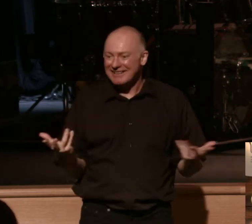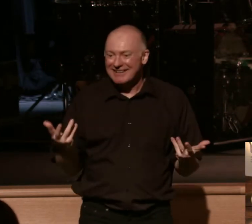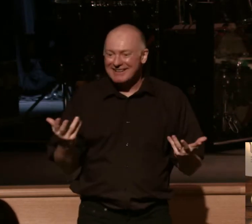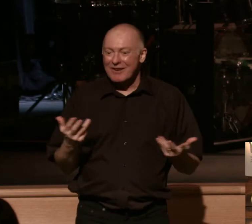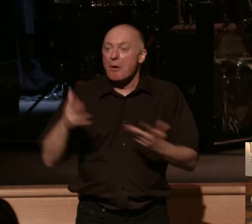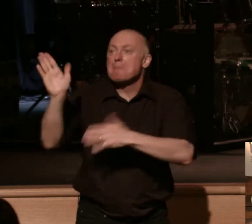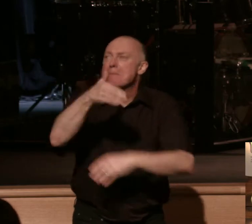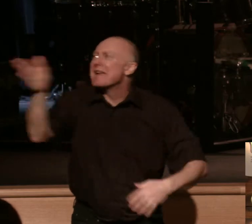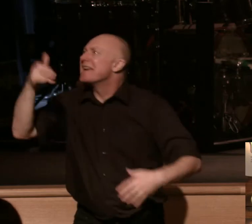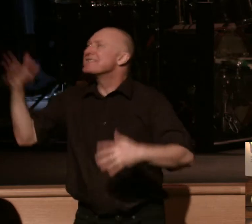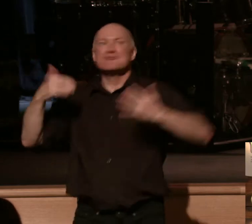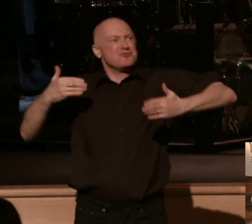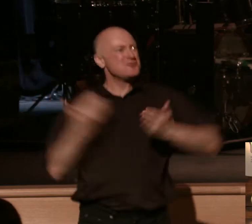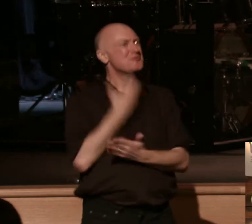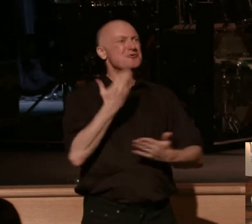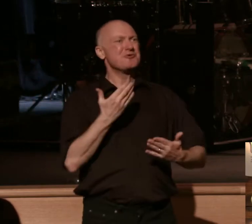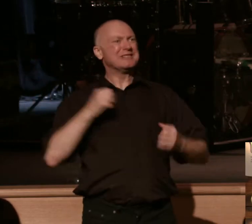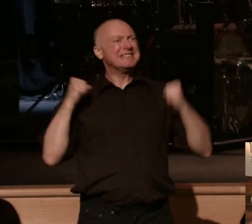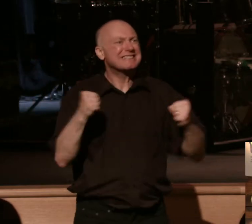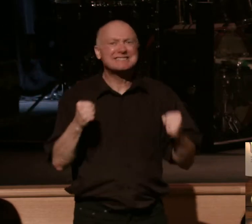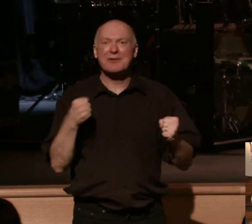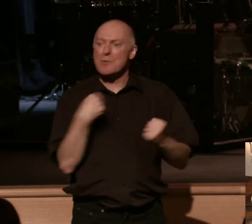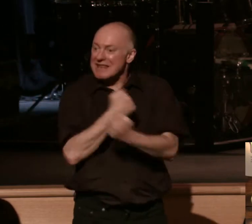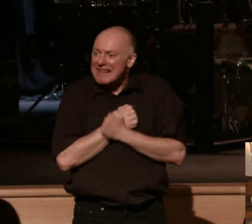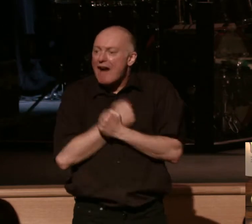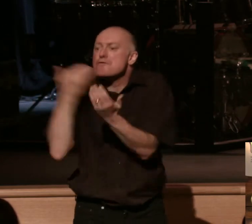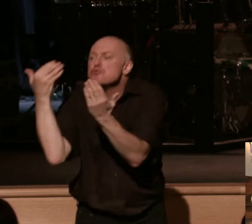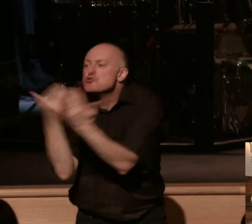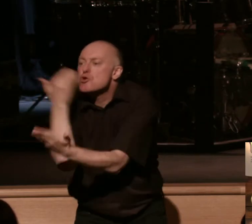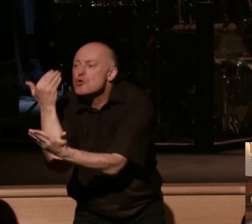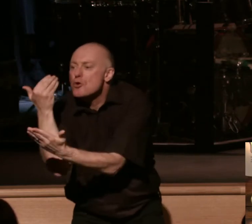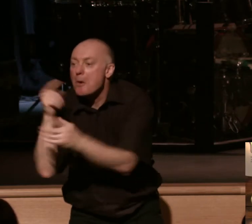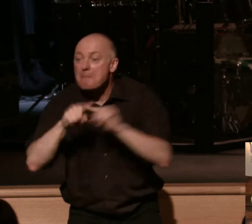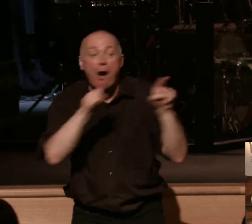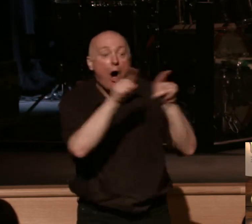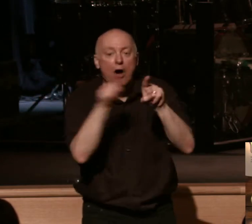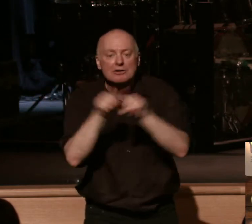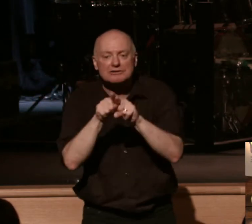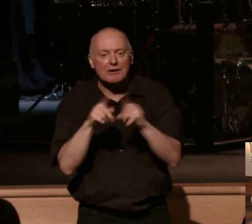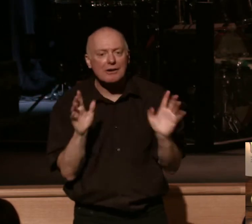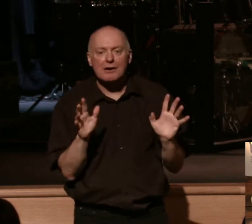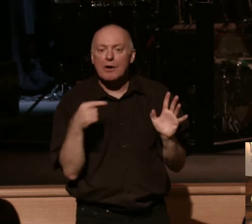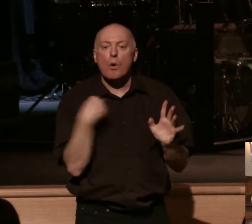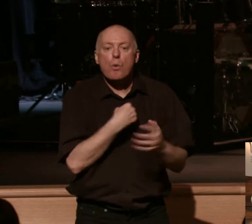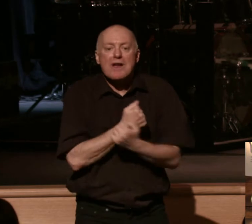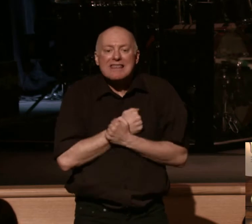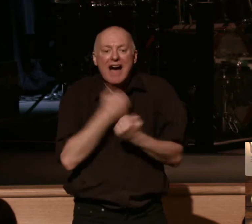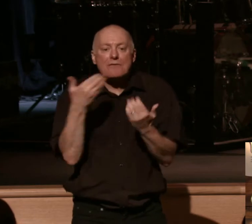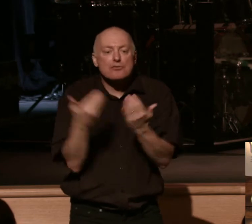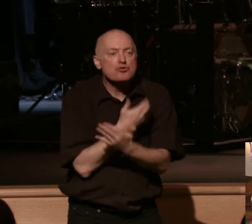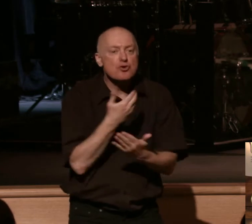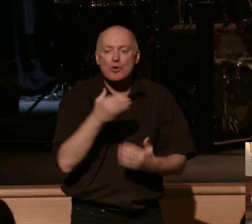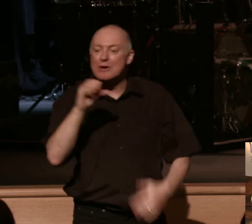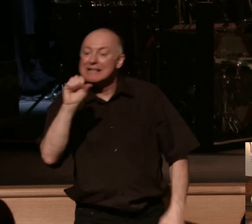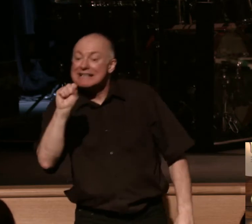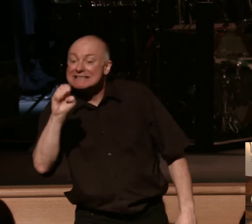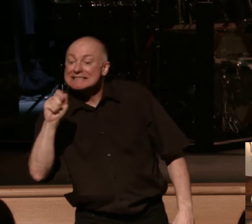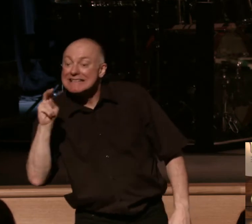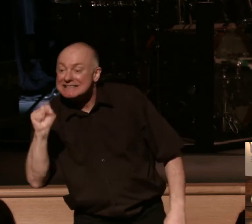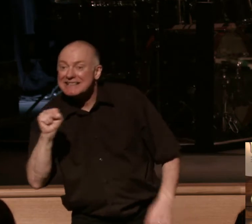yeah, it just feels good, because we love new. But it goes on. Inherently, we love new seasons, and new days,